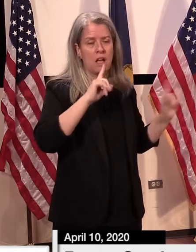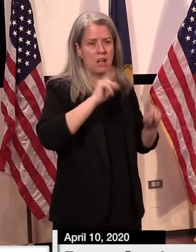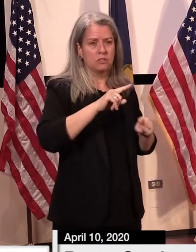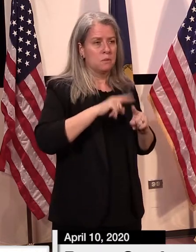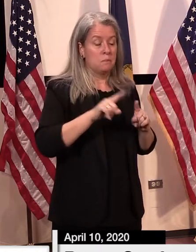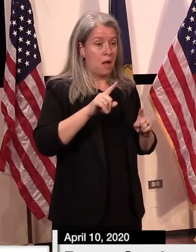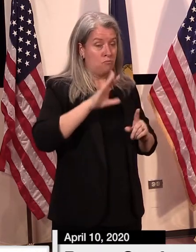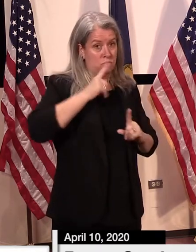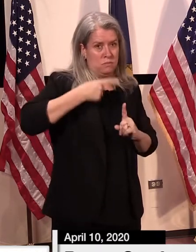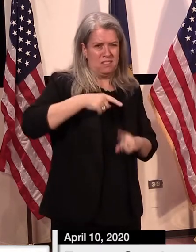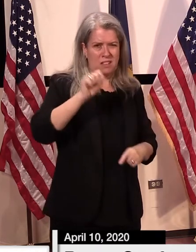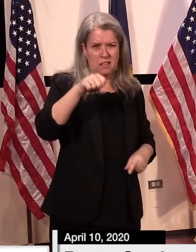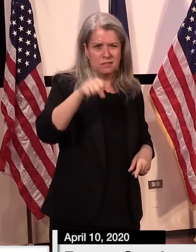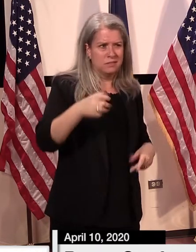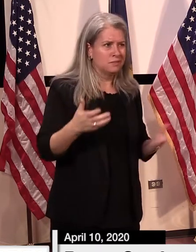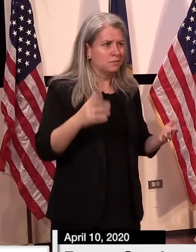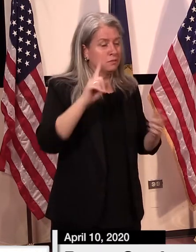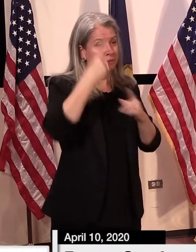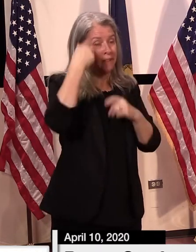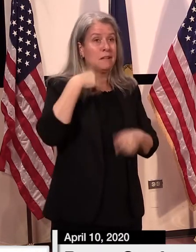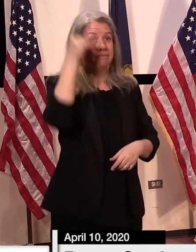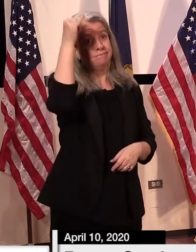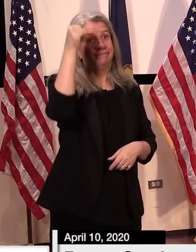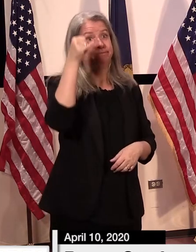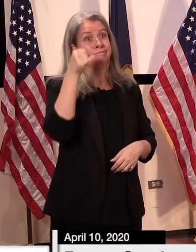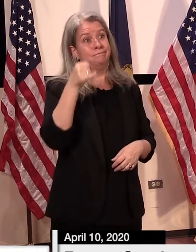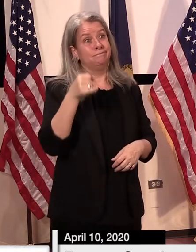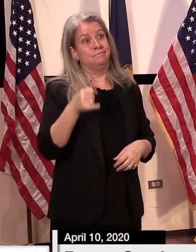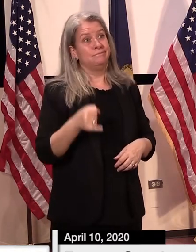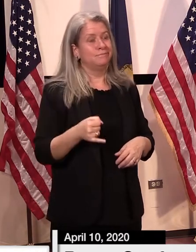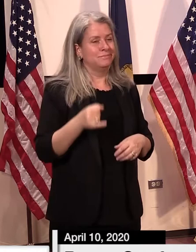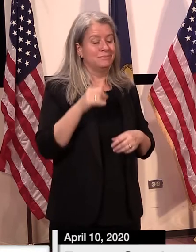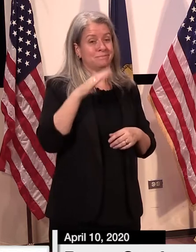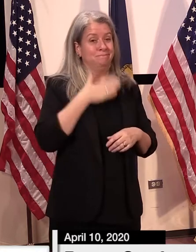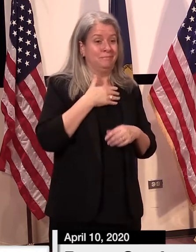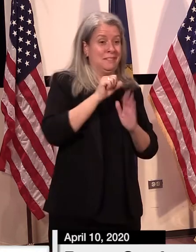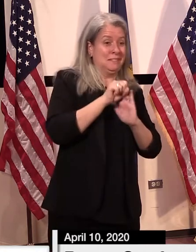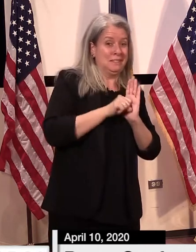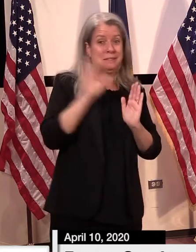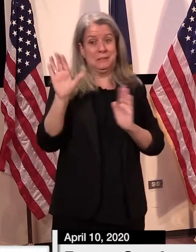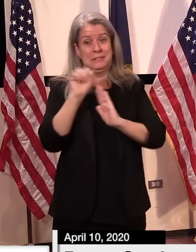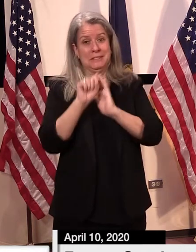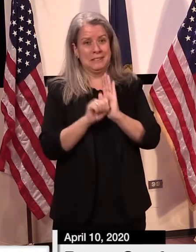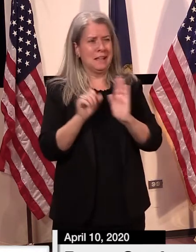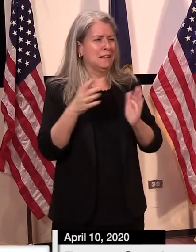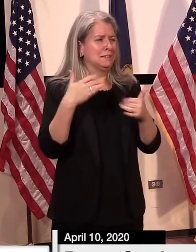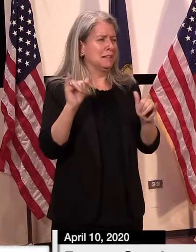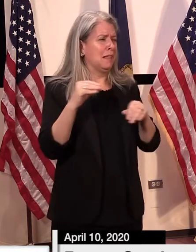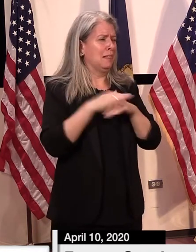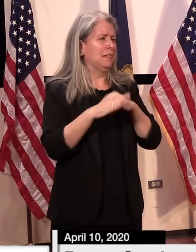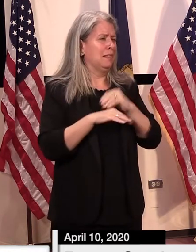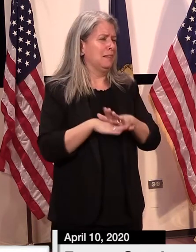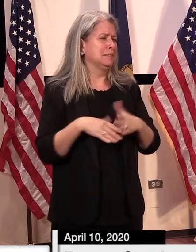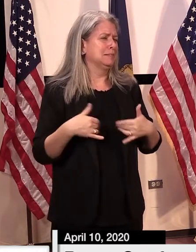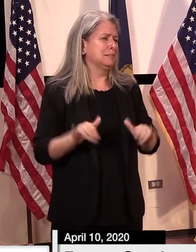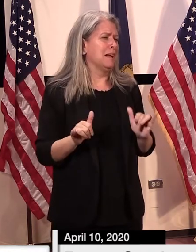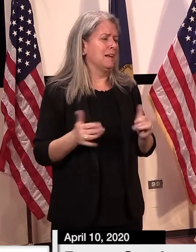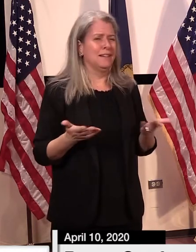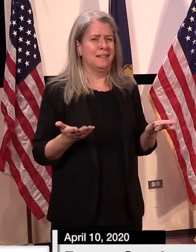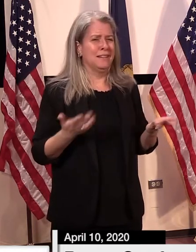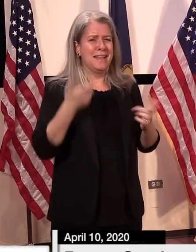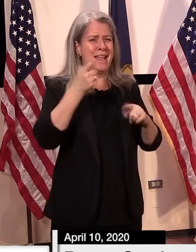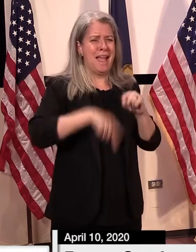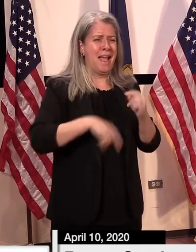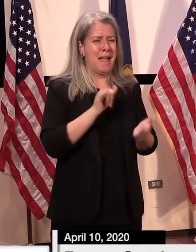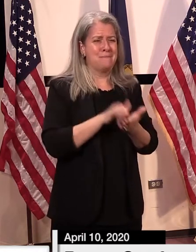mean, just because we have a boundary, a state boundary, doesn't mean that we can't have spread from another state. And if